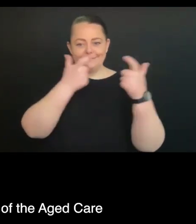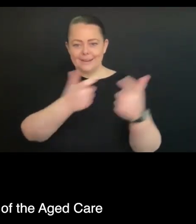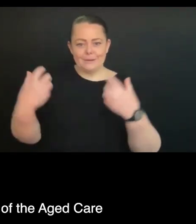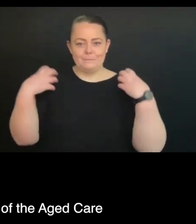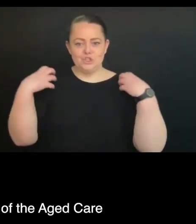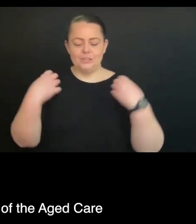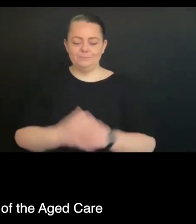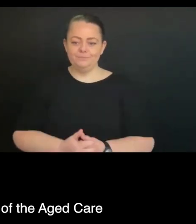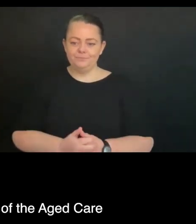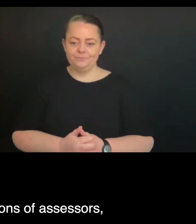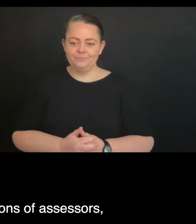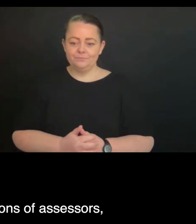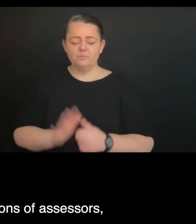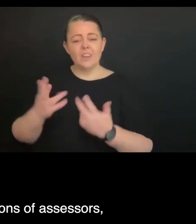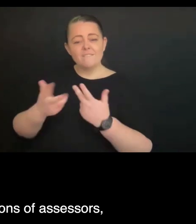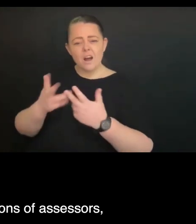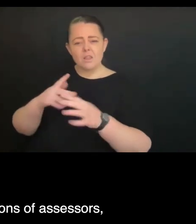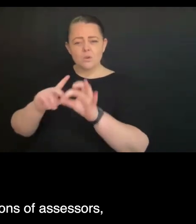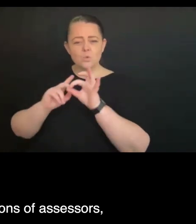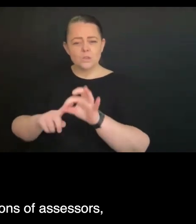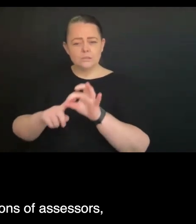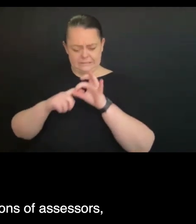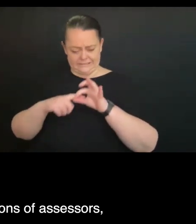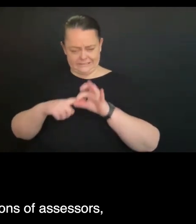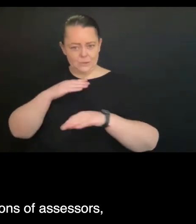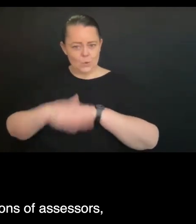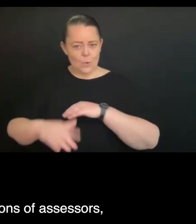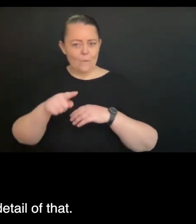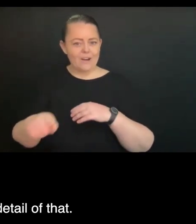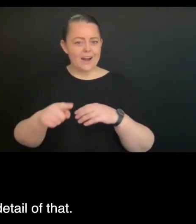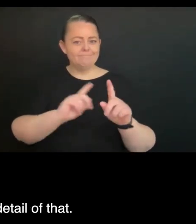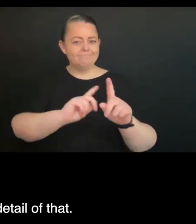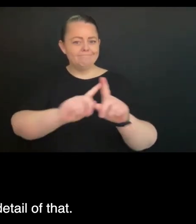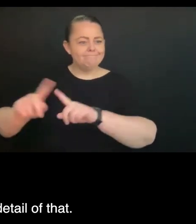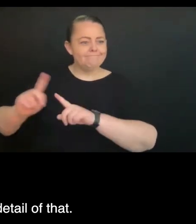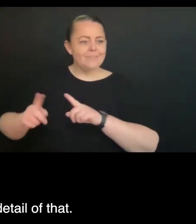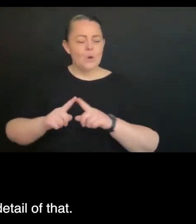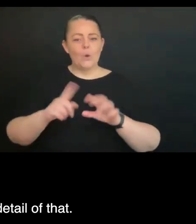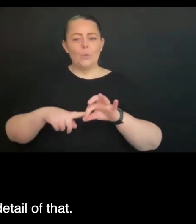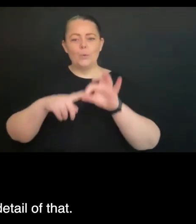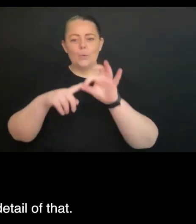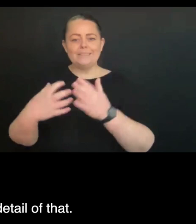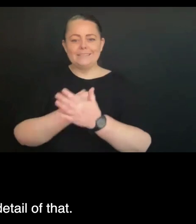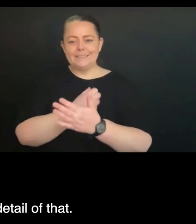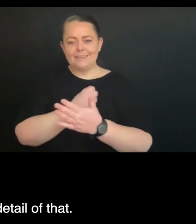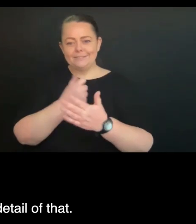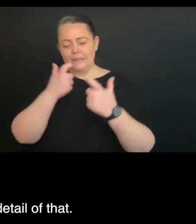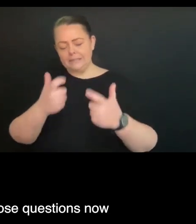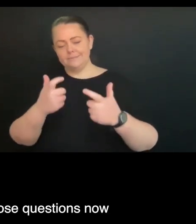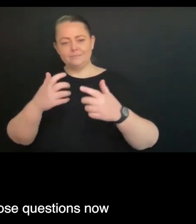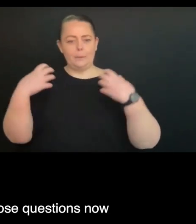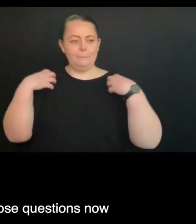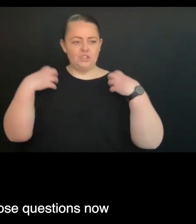about the role of the Aged Care Commission around the qualifications of assessors, around the pilot, around the detail of that.